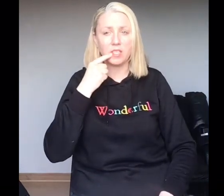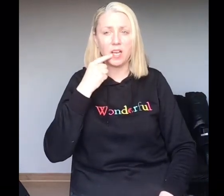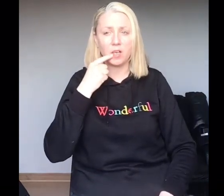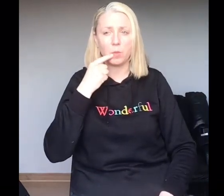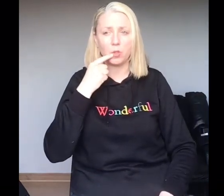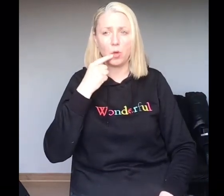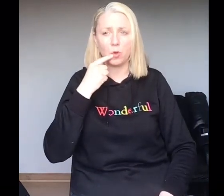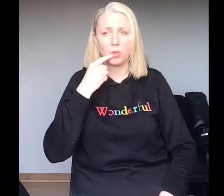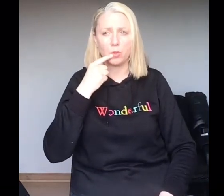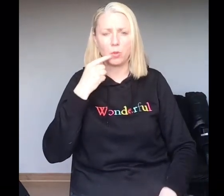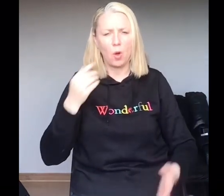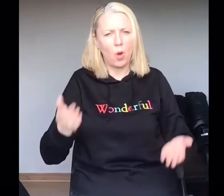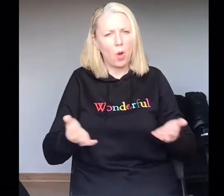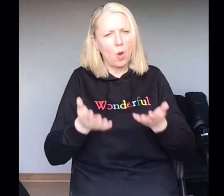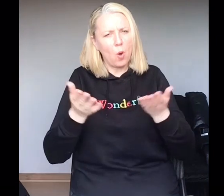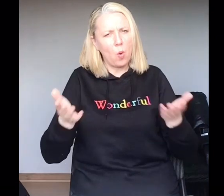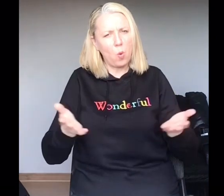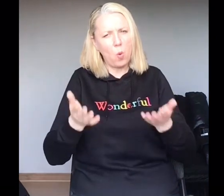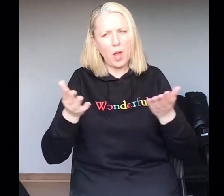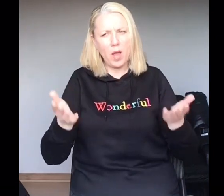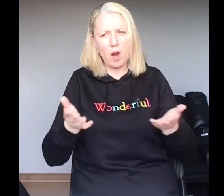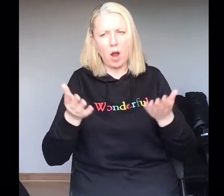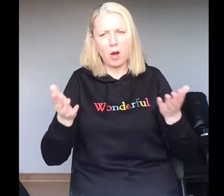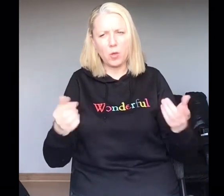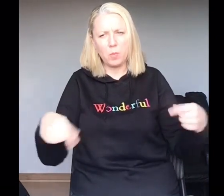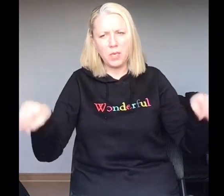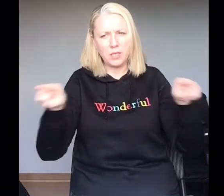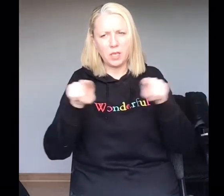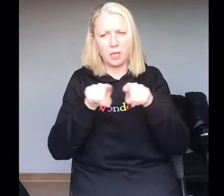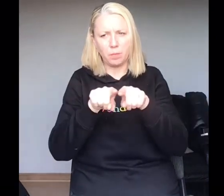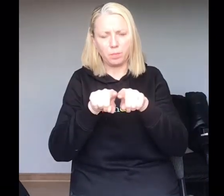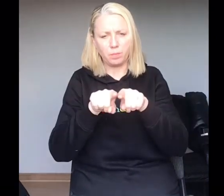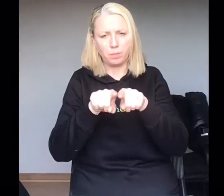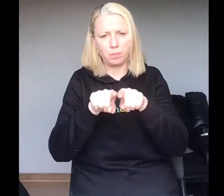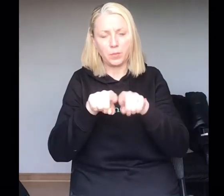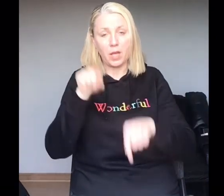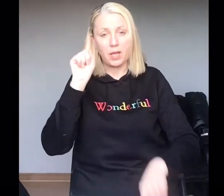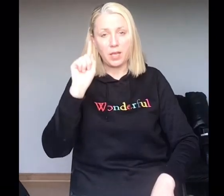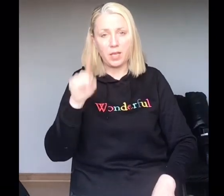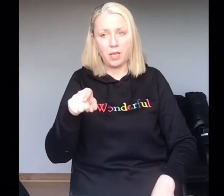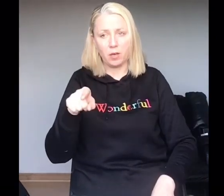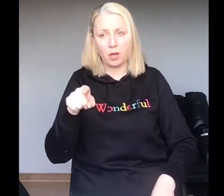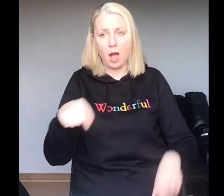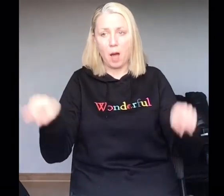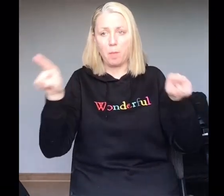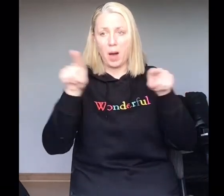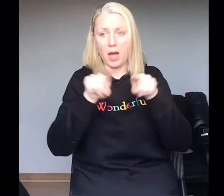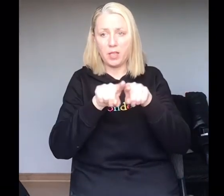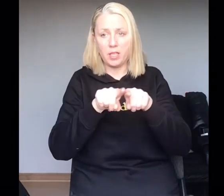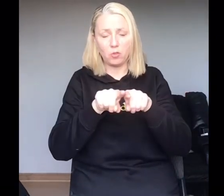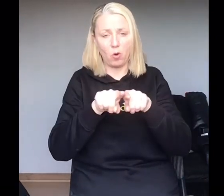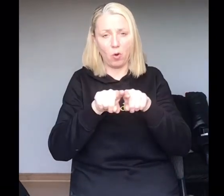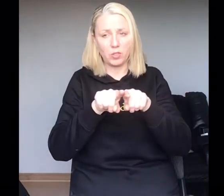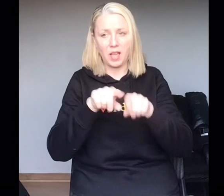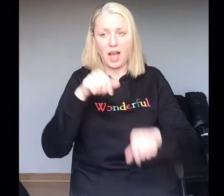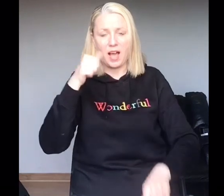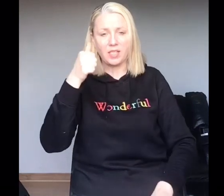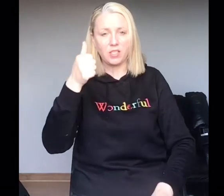terrible jaws. Where are you meeting him? Here, by these rocks, and his